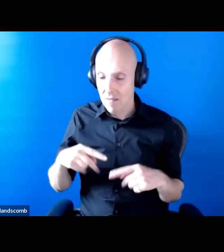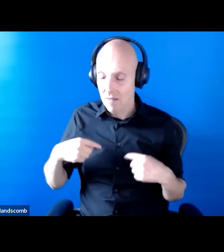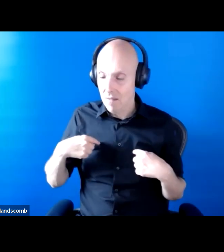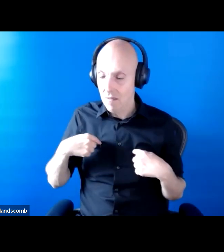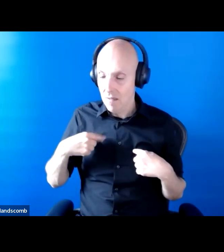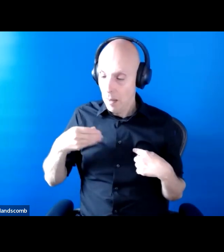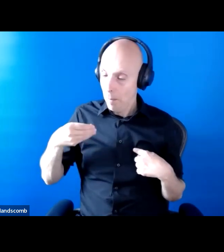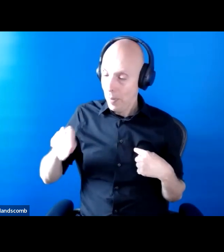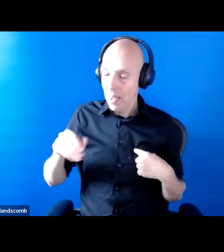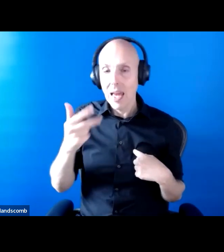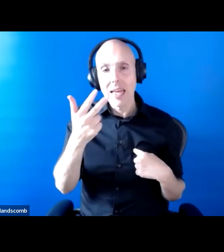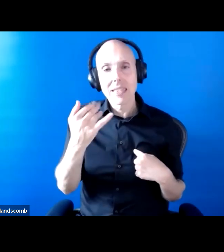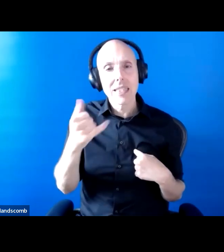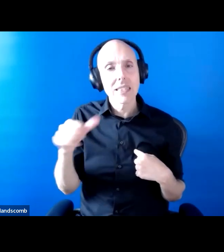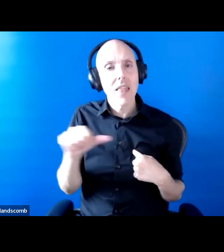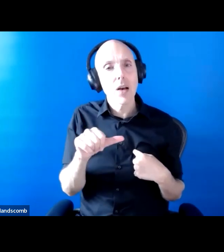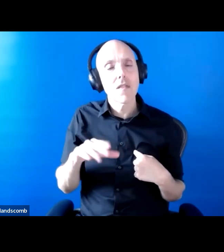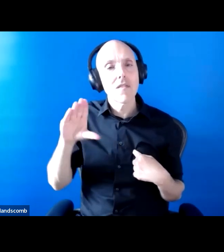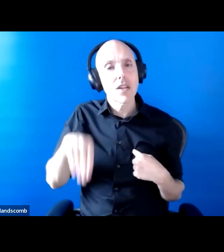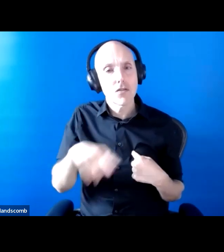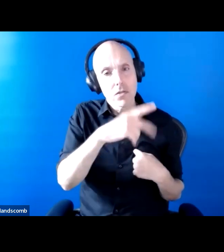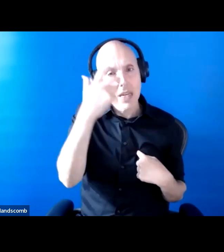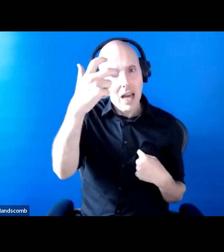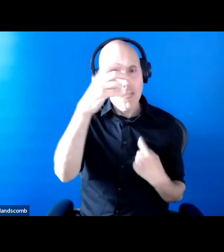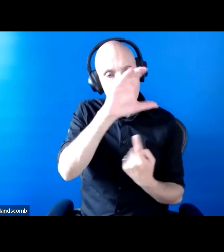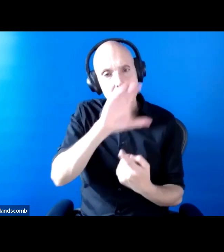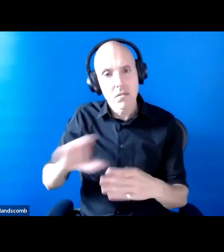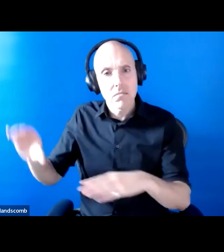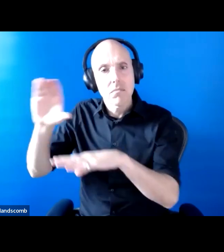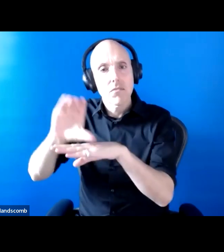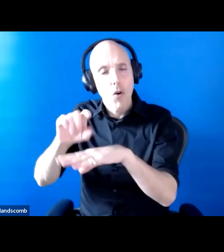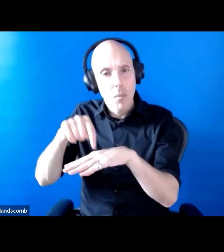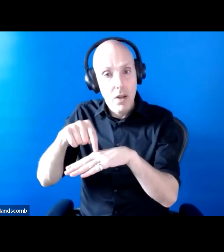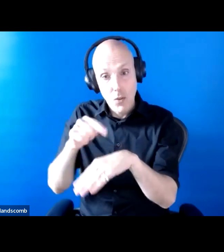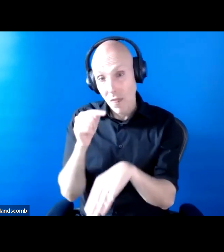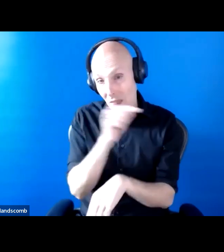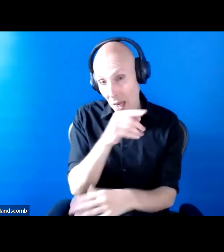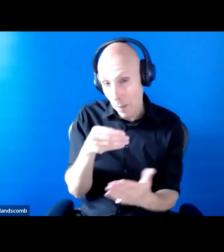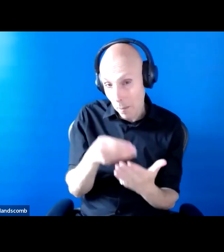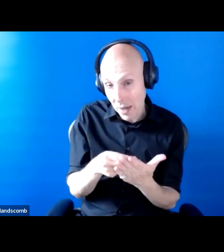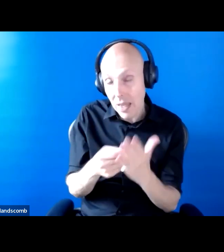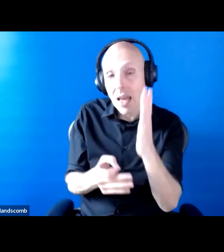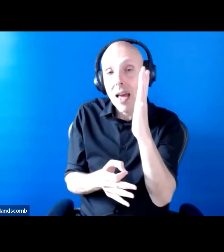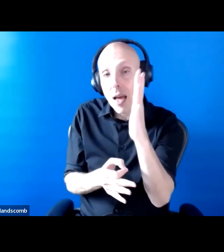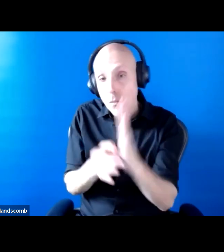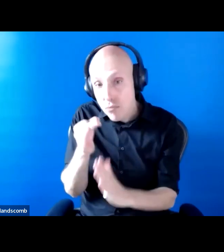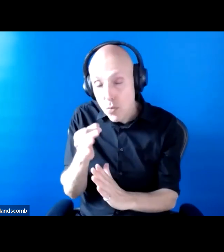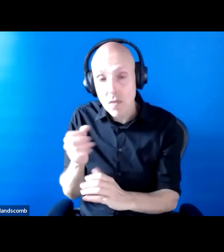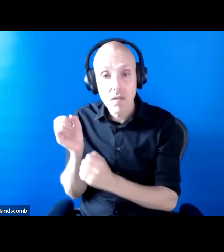,000, you then the state will then step in. So the money that's put aside isn't actually delivering better or